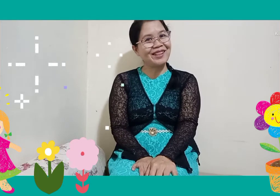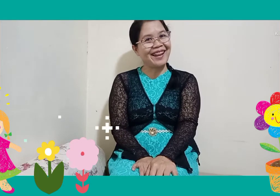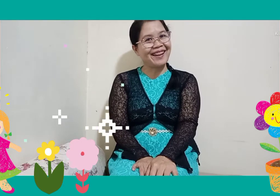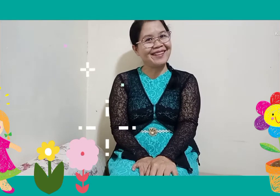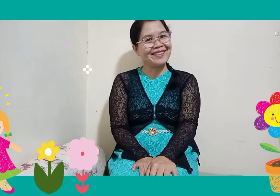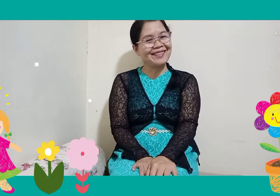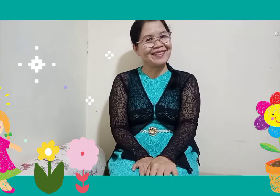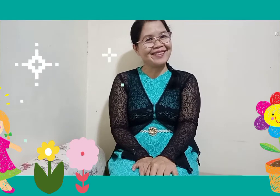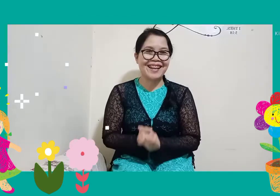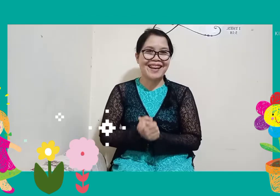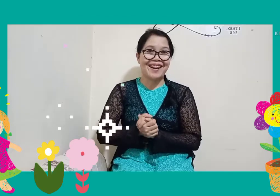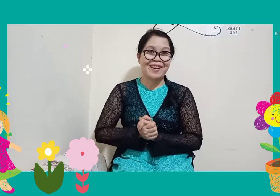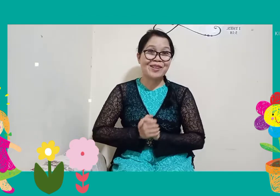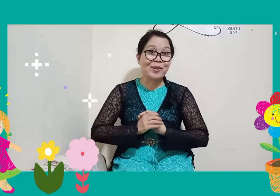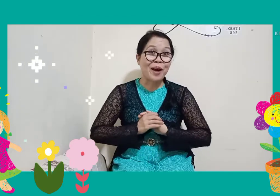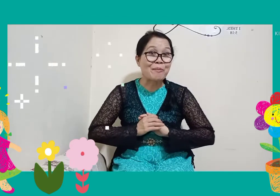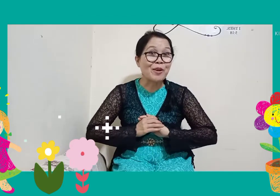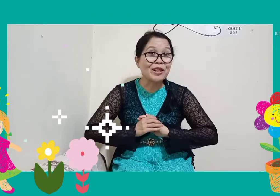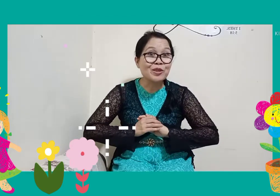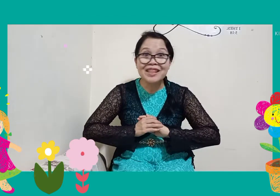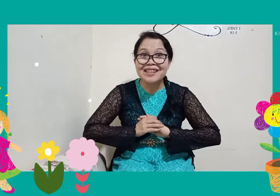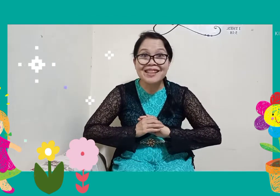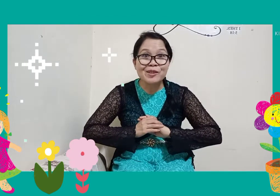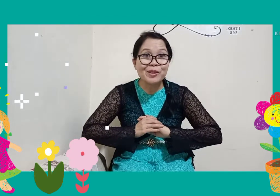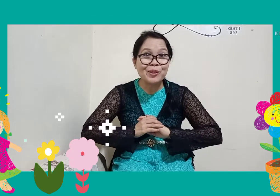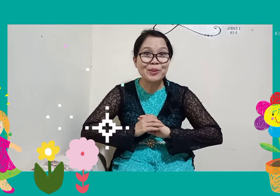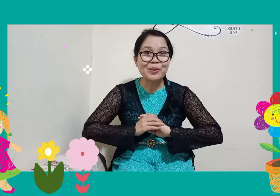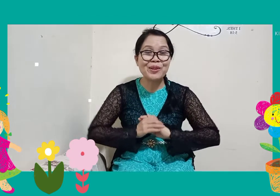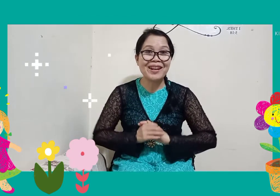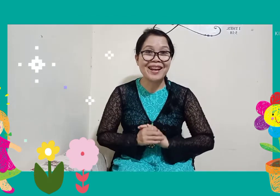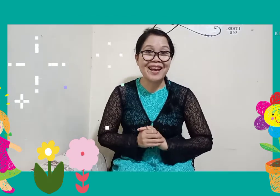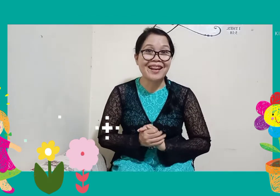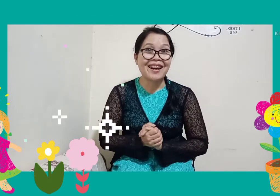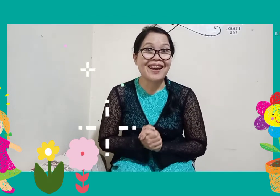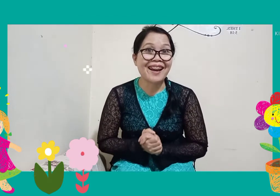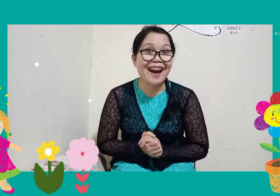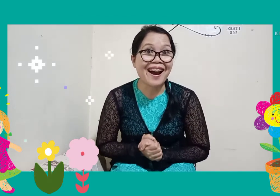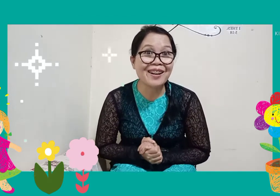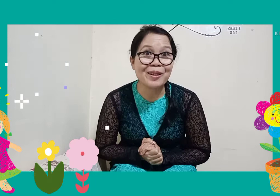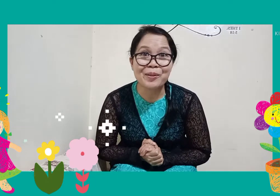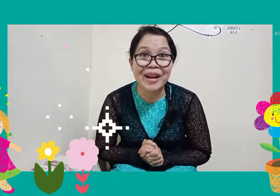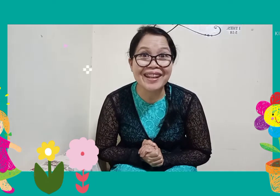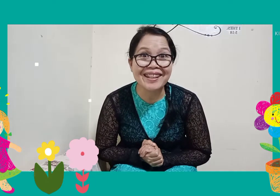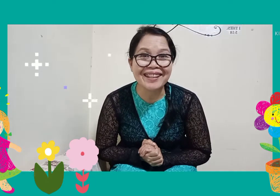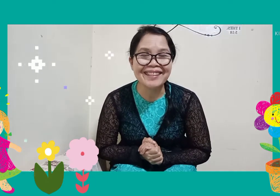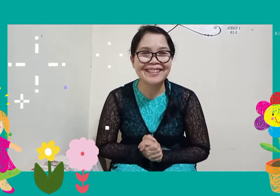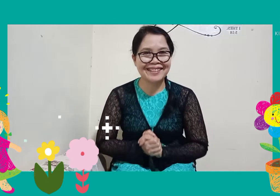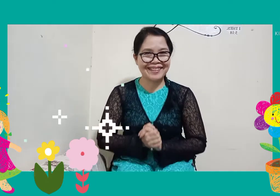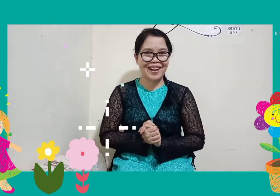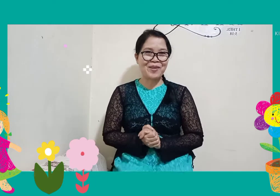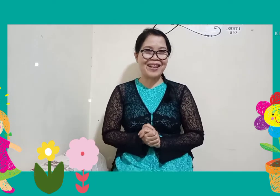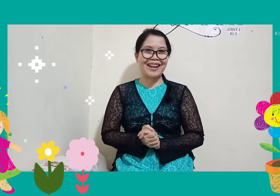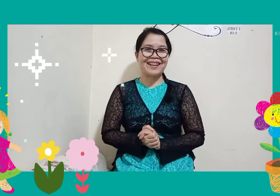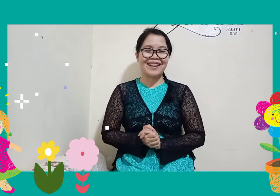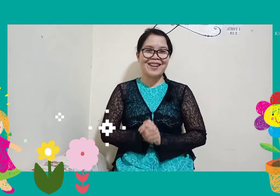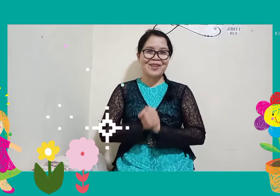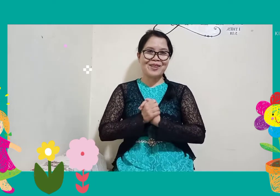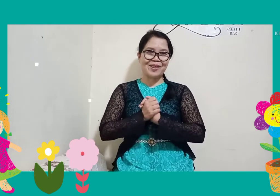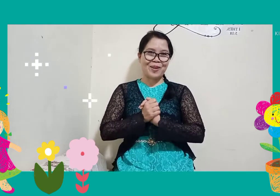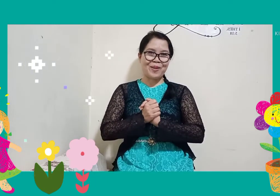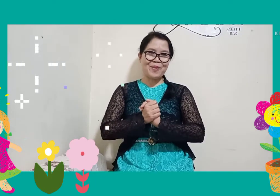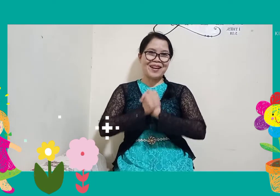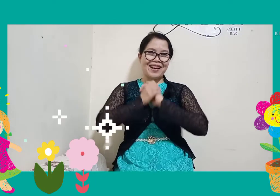to teach you today so I'm going to teach this to you are you ready okay